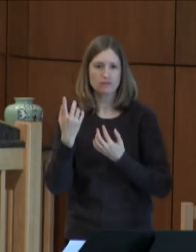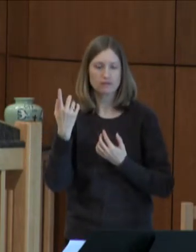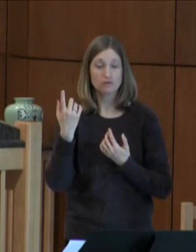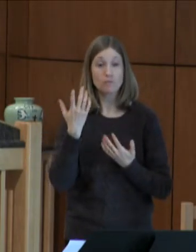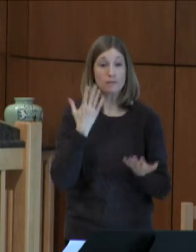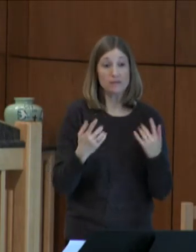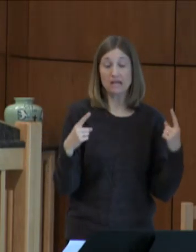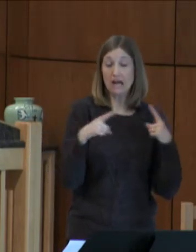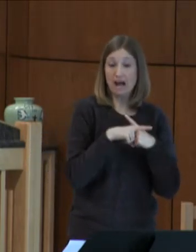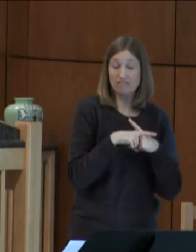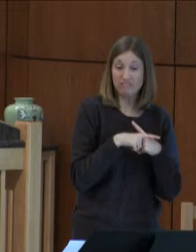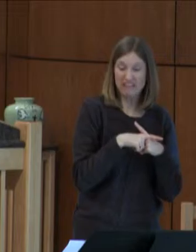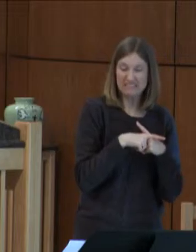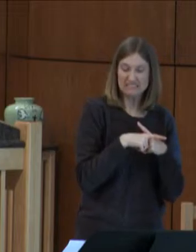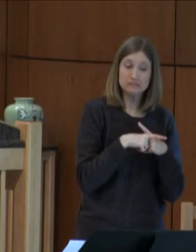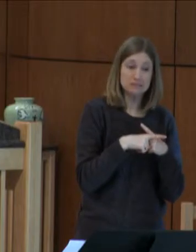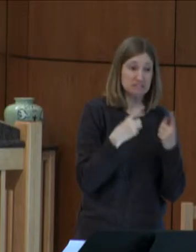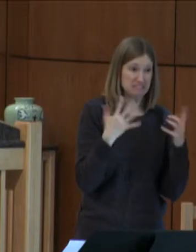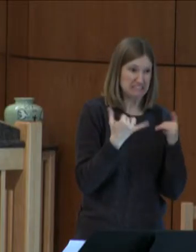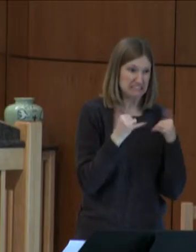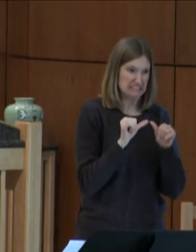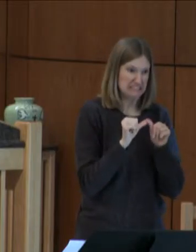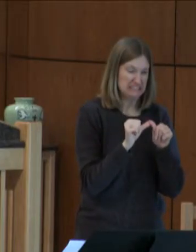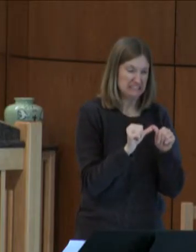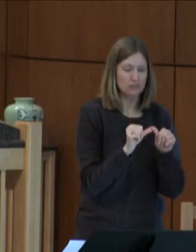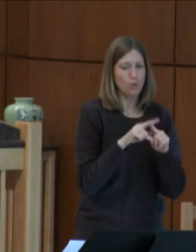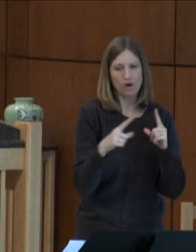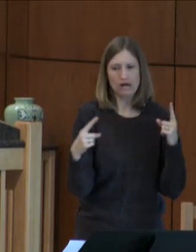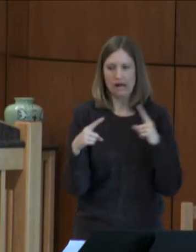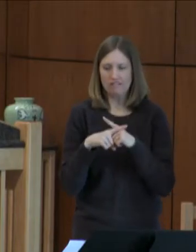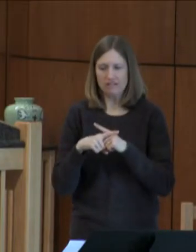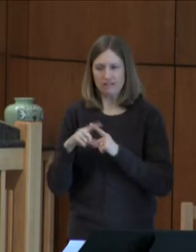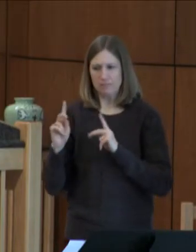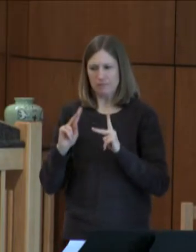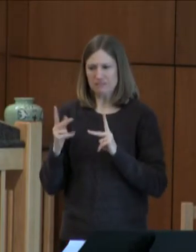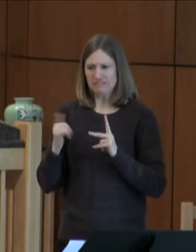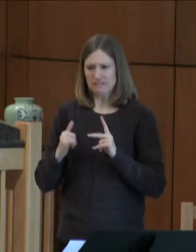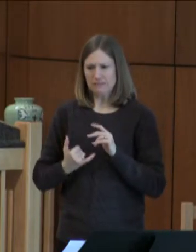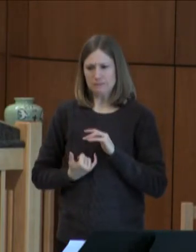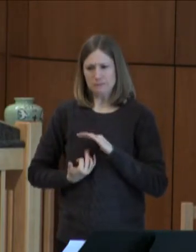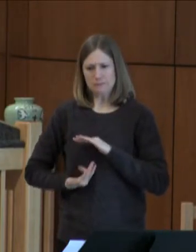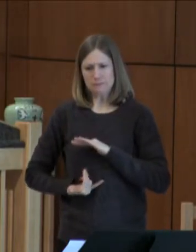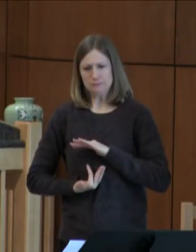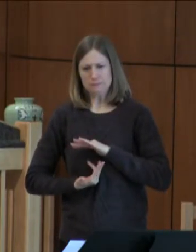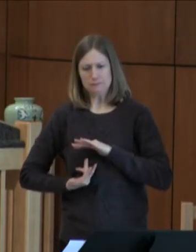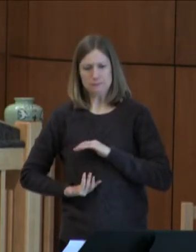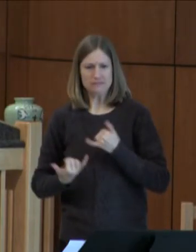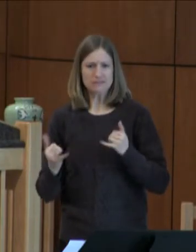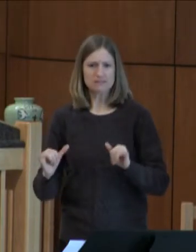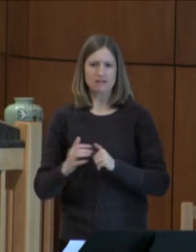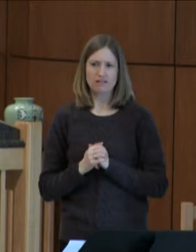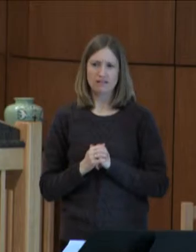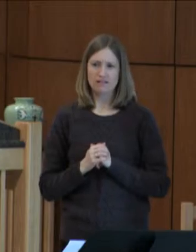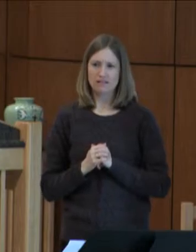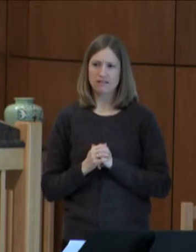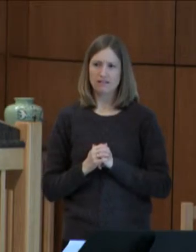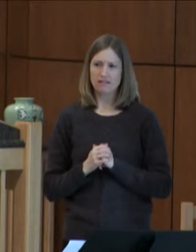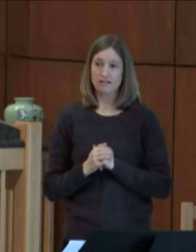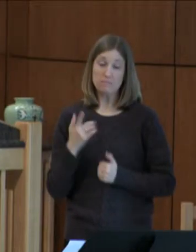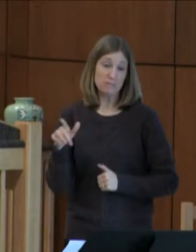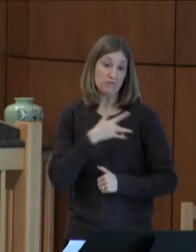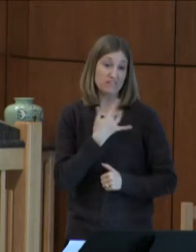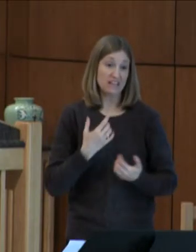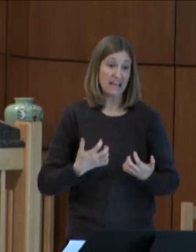or conflict that we keep below the surface, but everybody knows is there. Maybe it is anger,